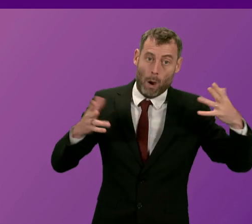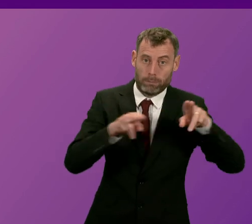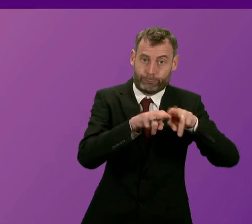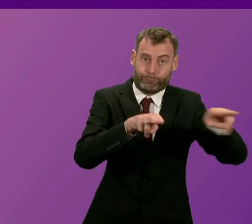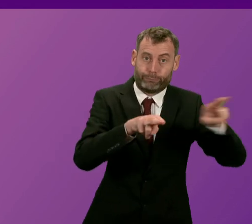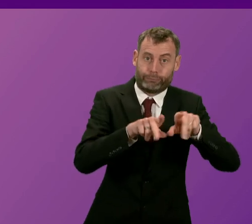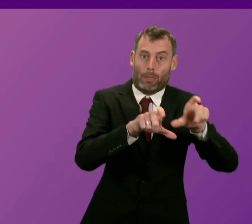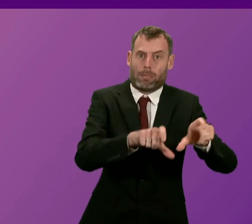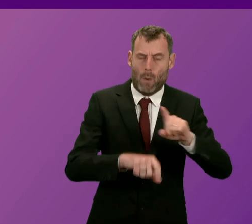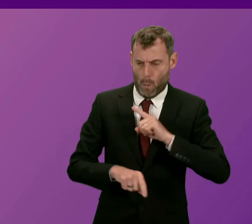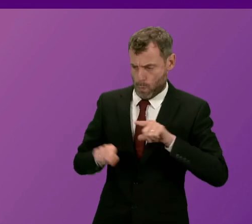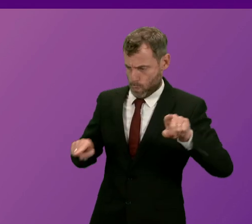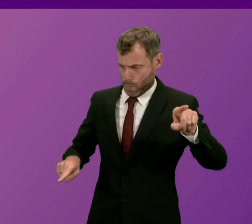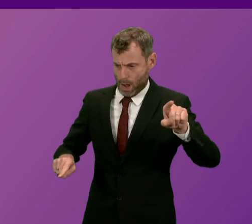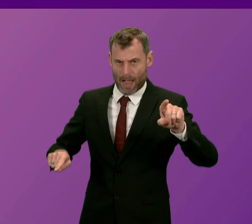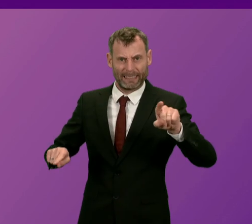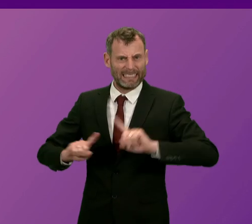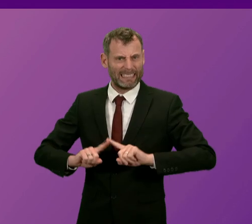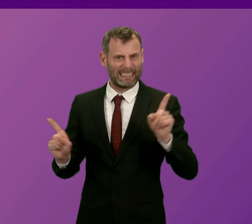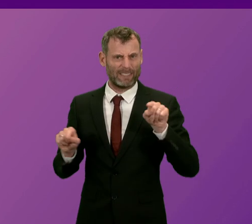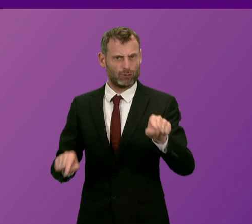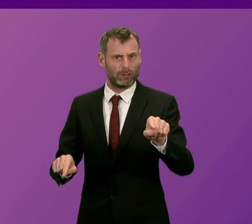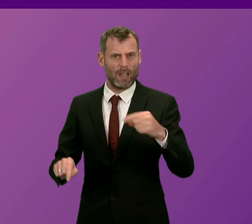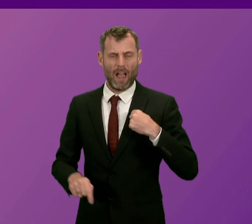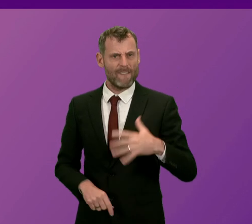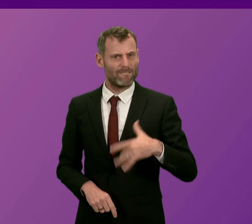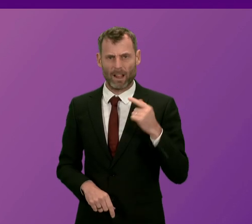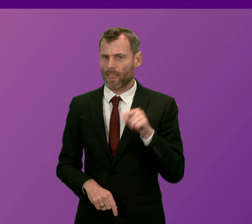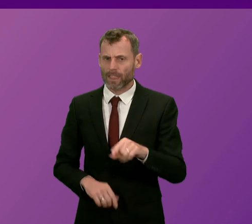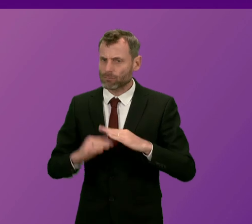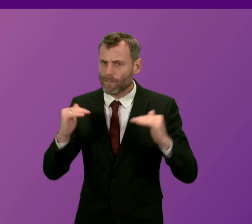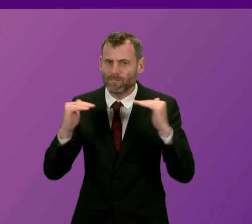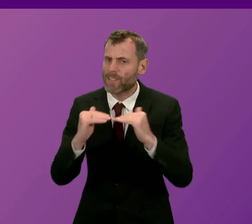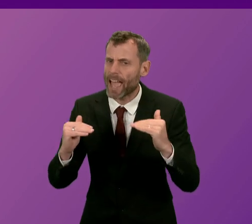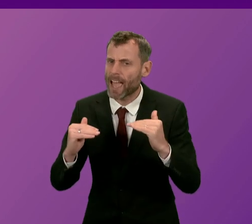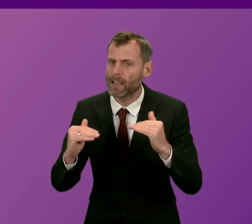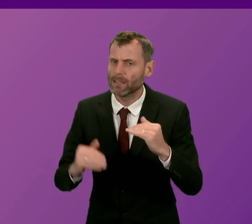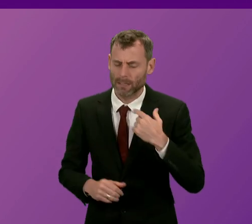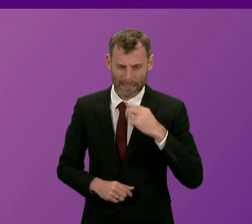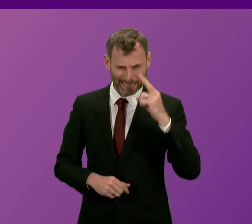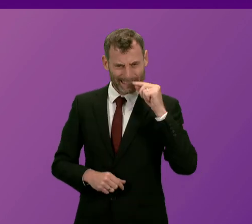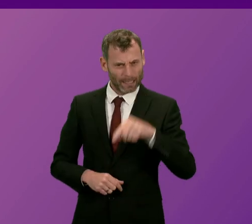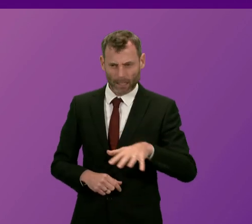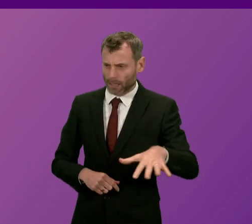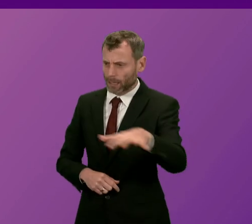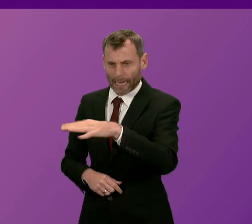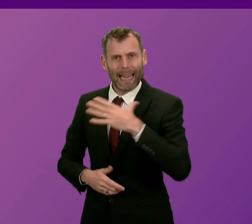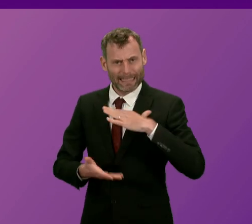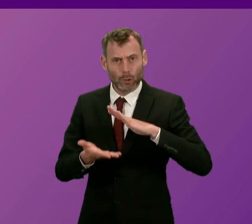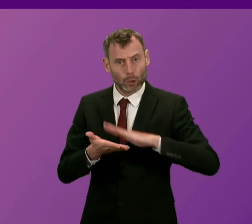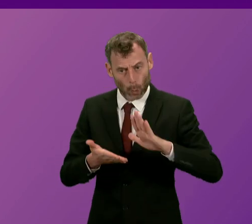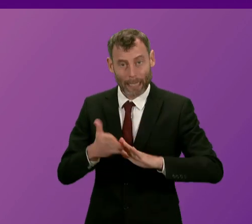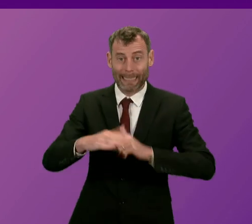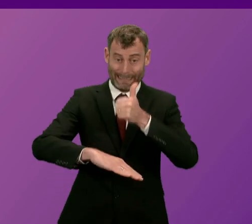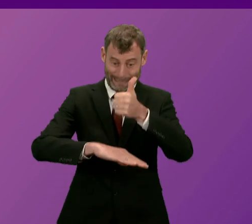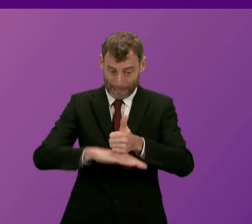is unfair in this country, it needs to be addressed and that is what a National Care